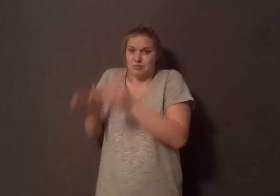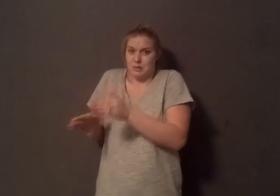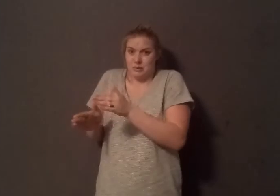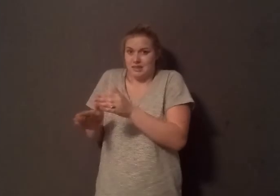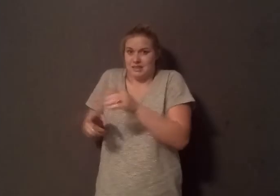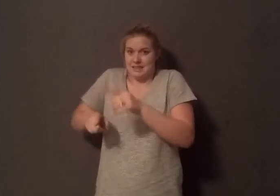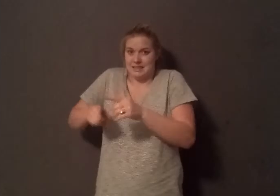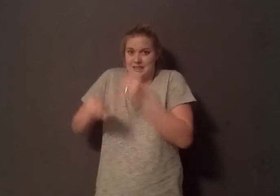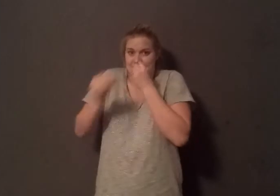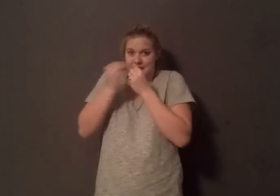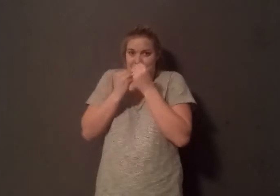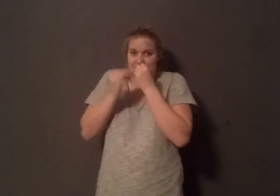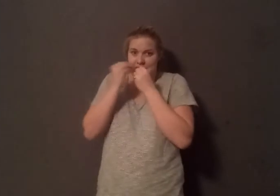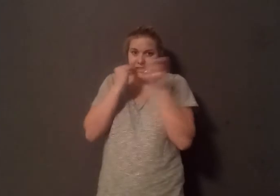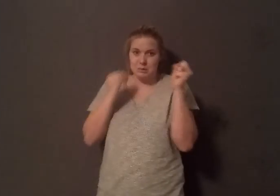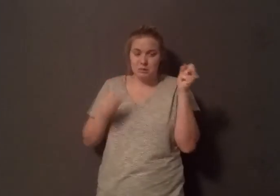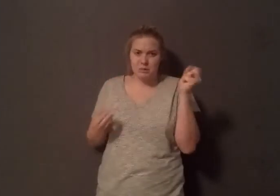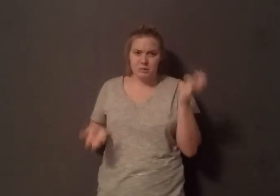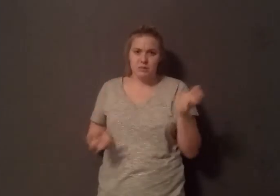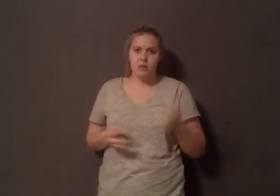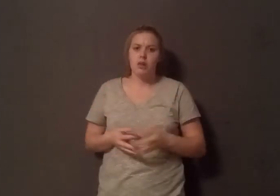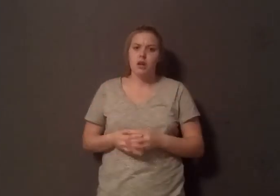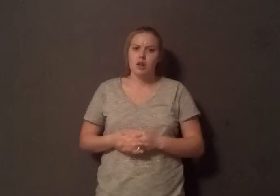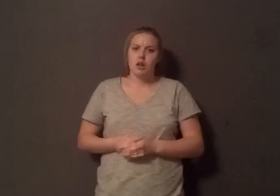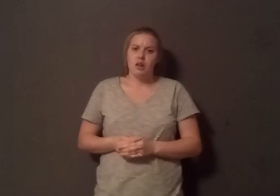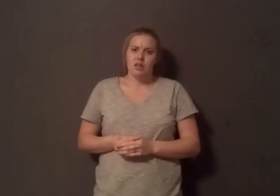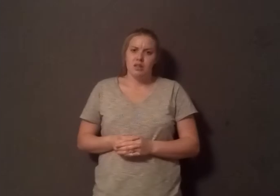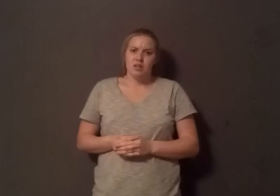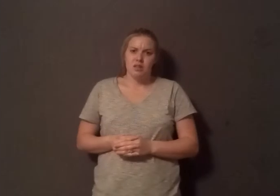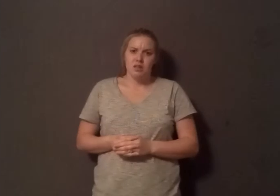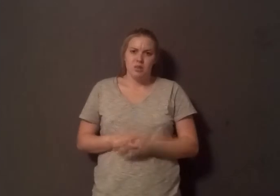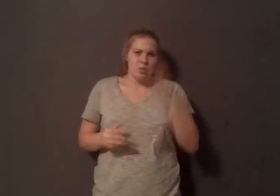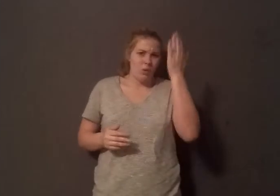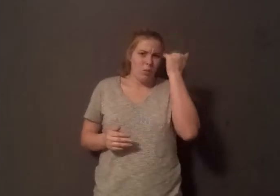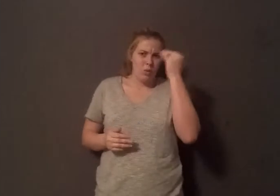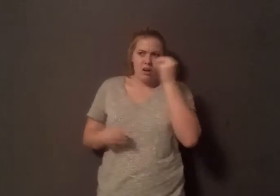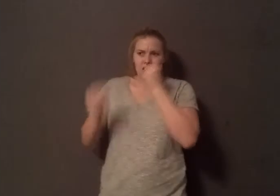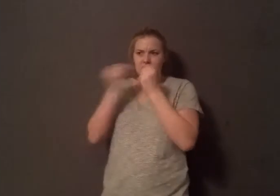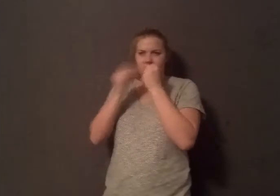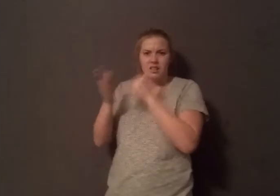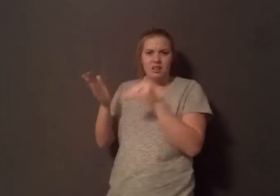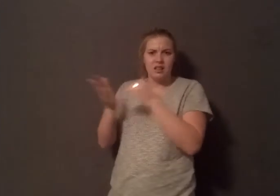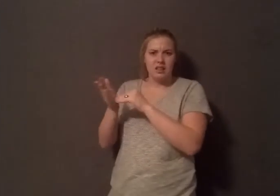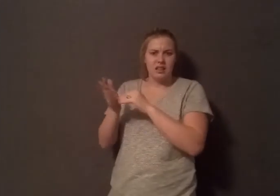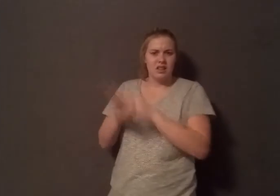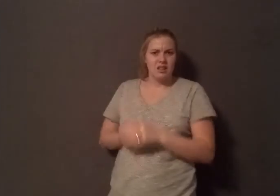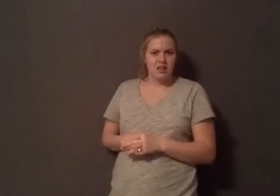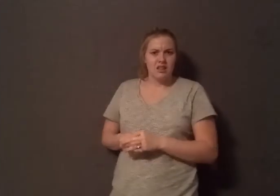would your body create this enzyme to digest lactose after weaning, after infancy? It doesn't make any sense. 73% of